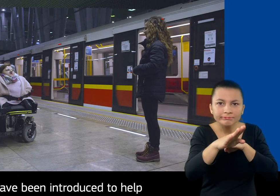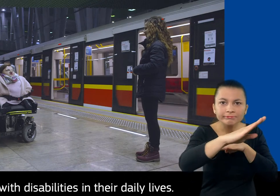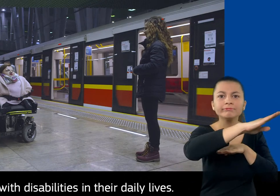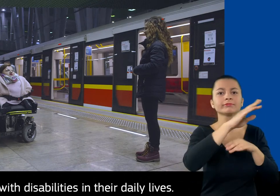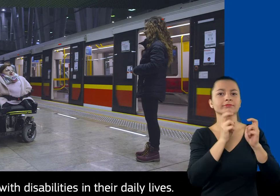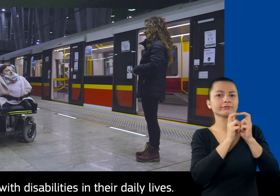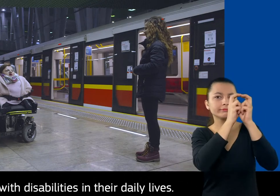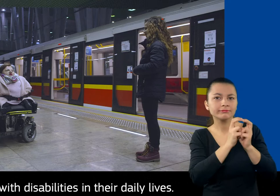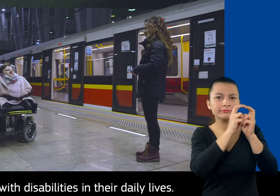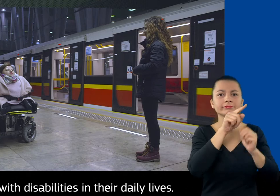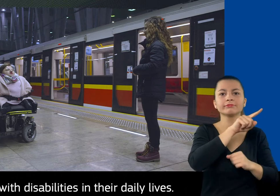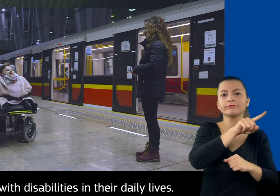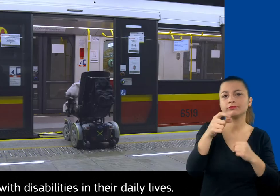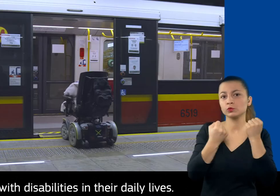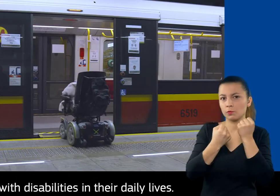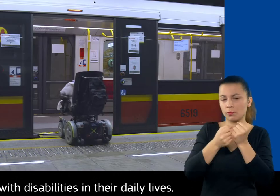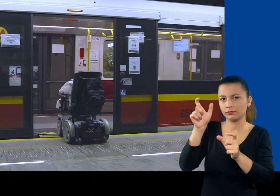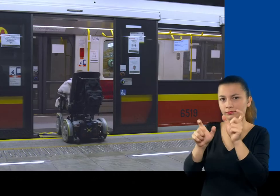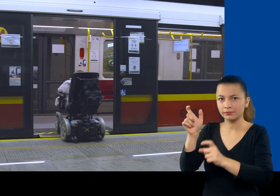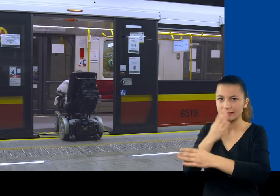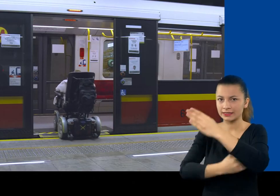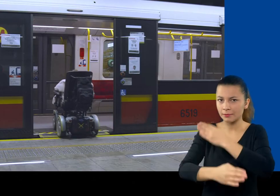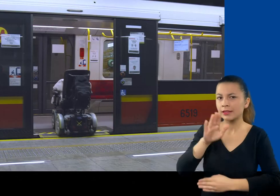to help people with disabilities in their daily lives.